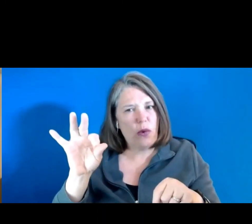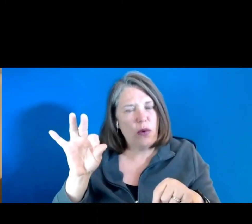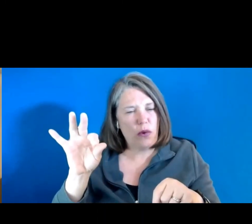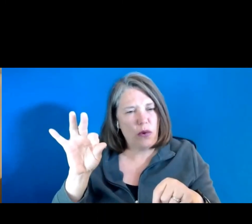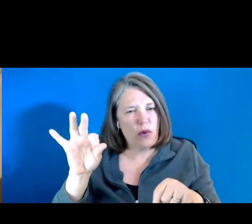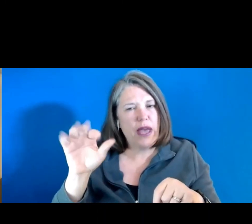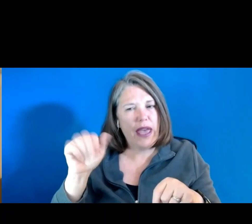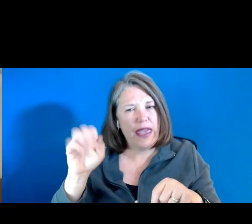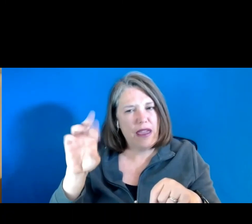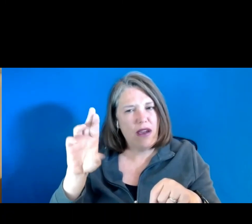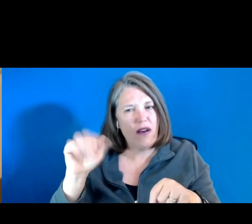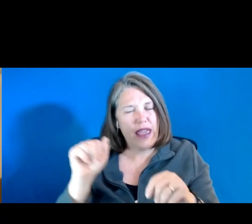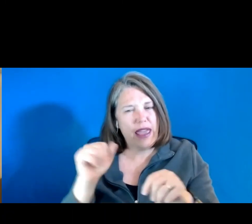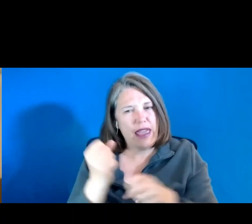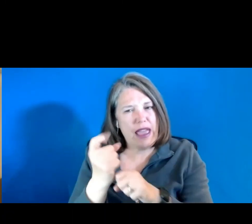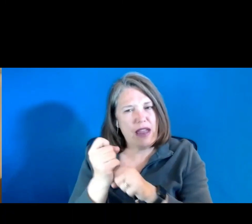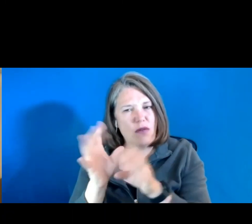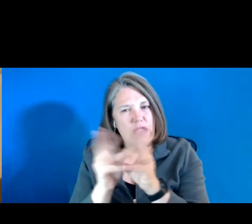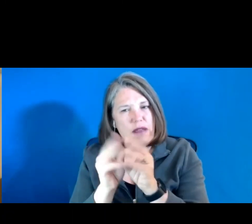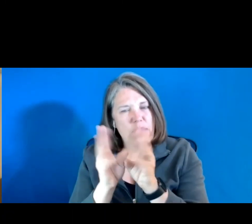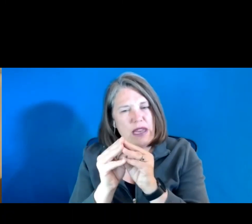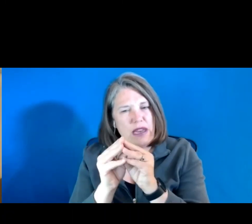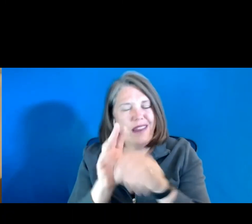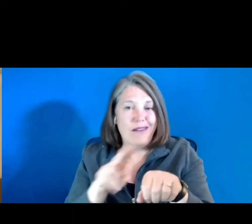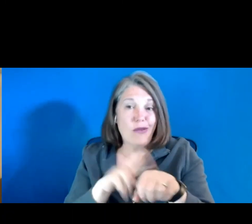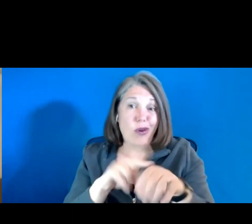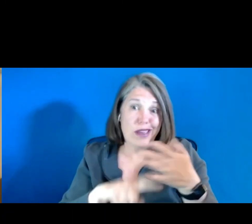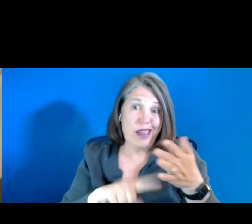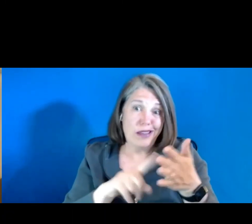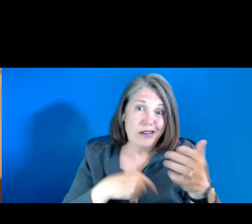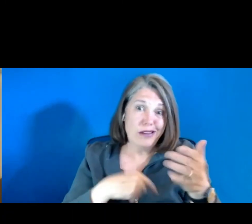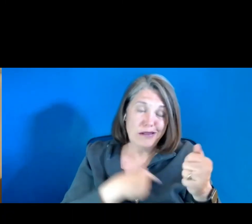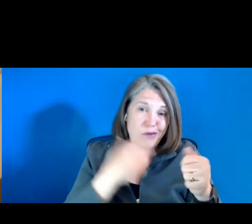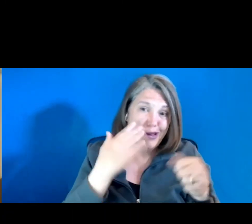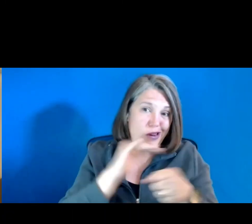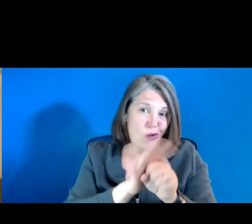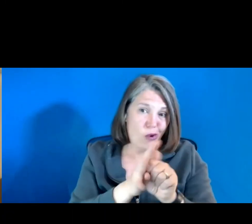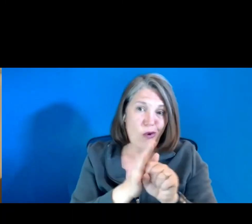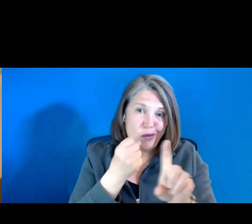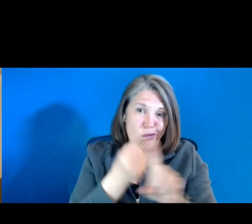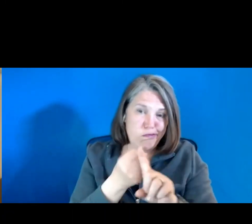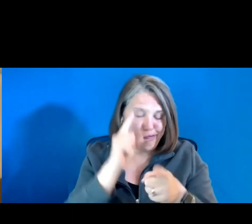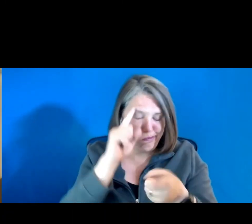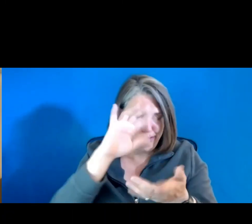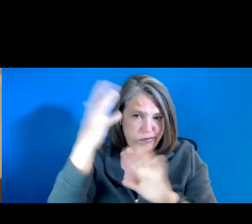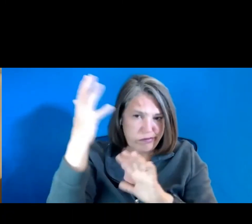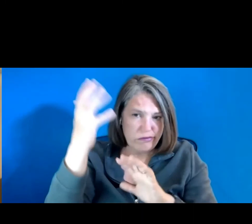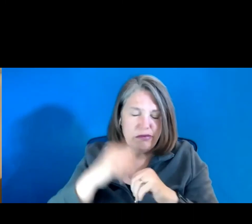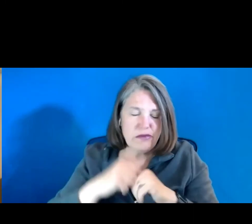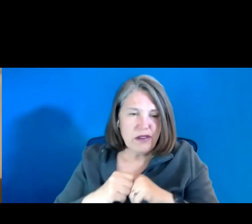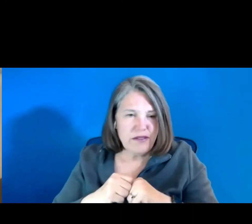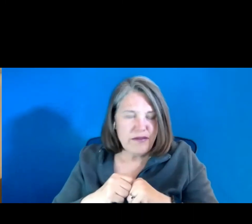um, you know, AERA annual meeting, of course, as we know, the, the COVID thing kind of, you know, through a monkey wrench.